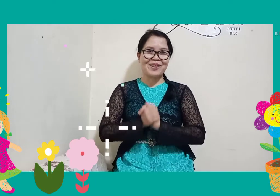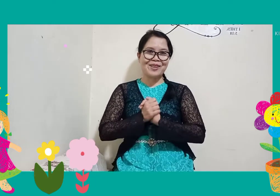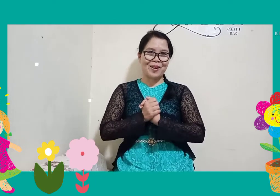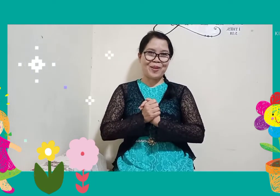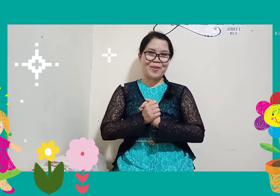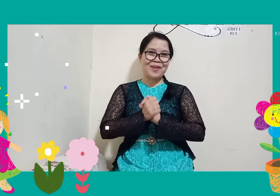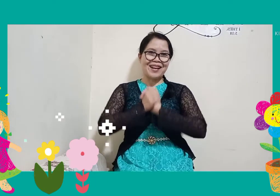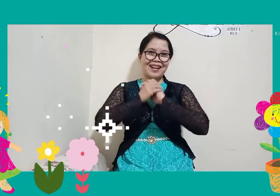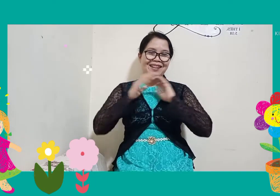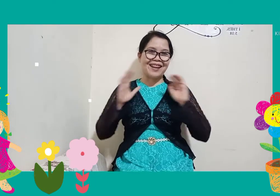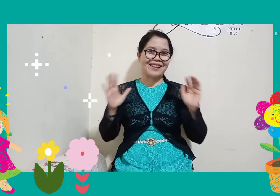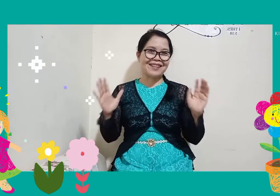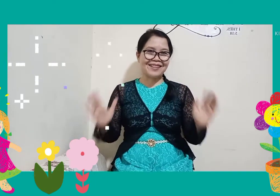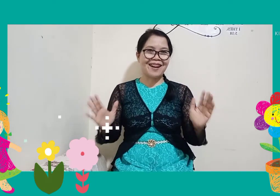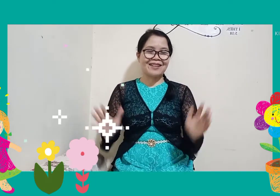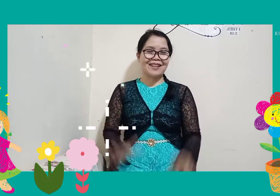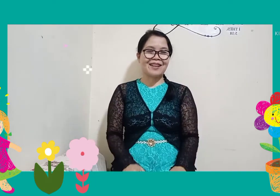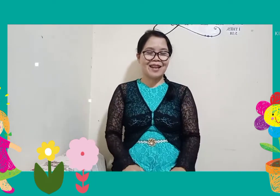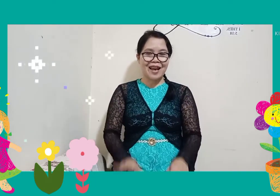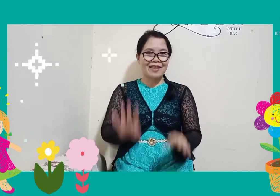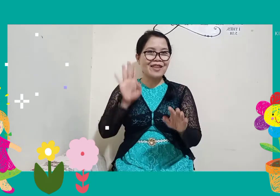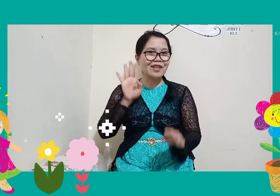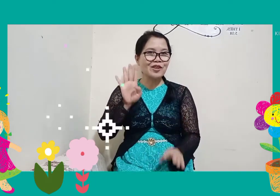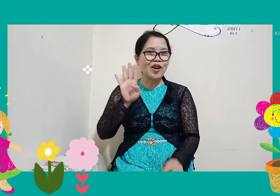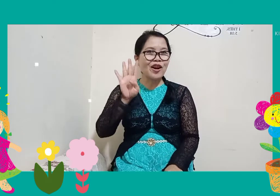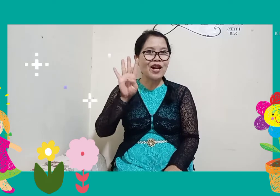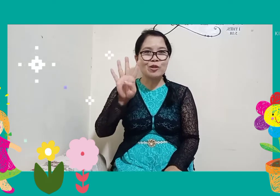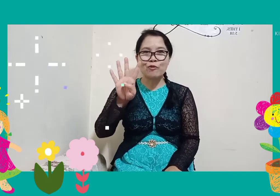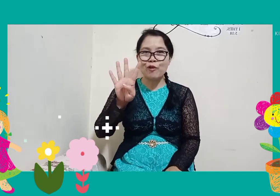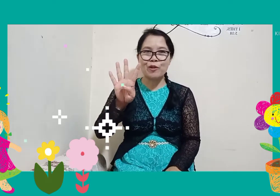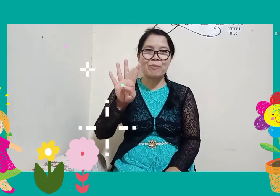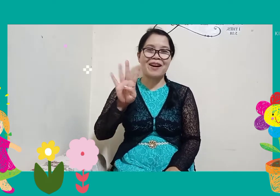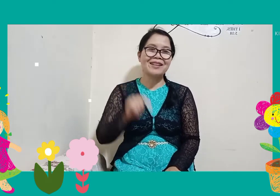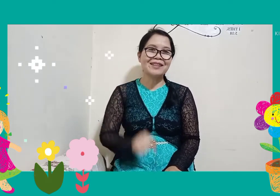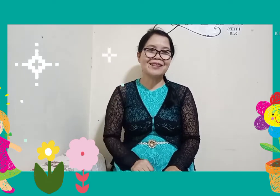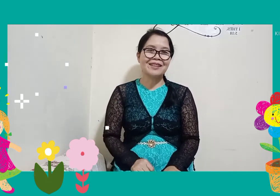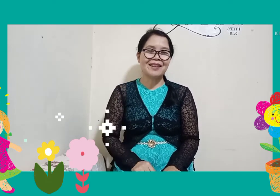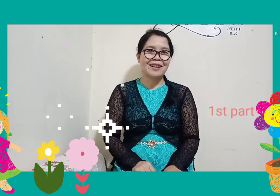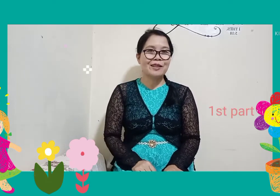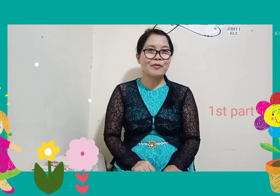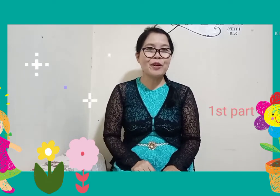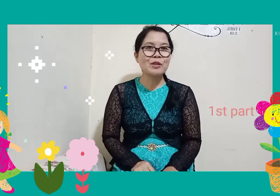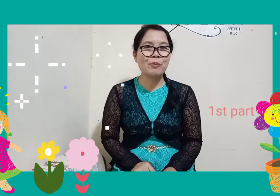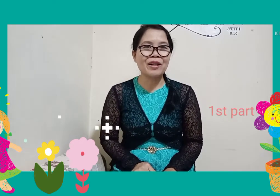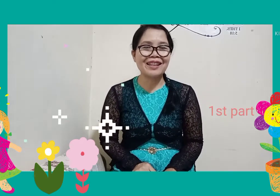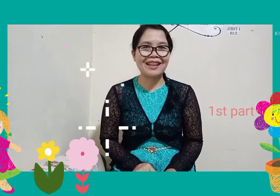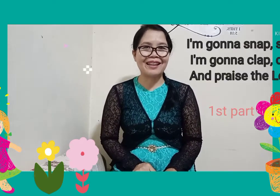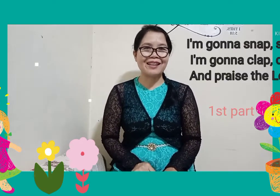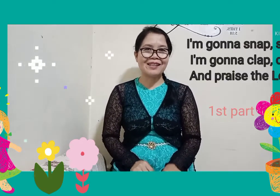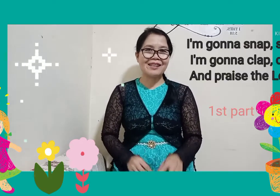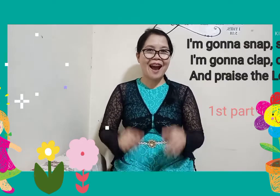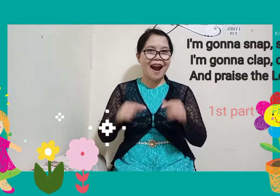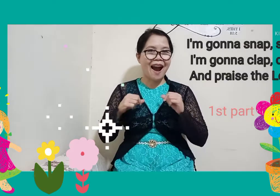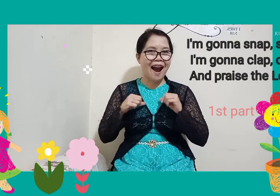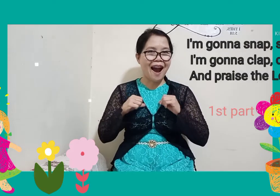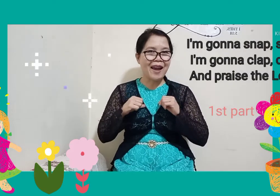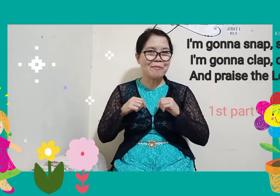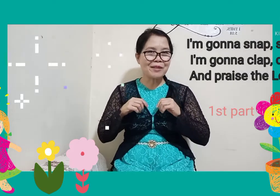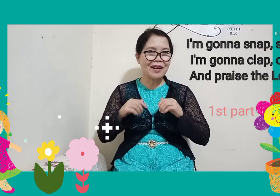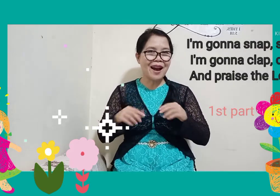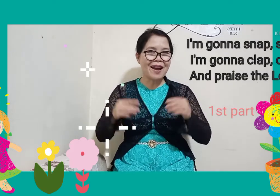so let's start the song has four parts the first part is